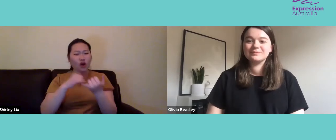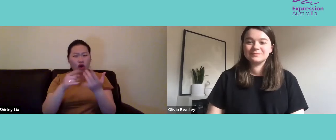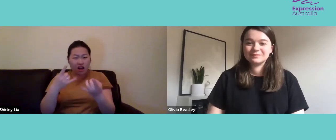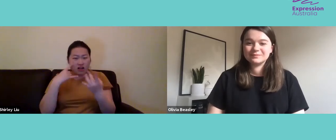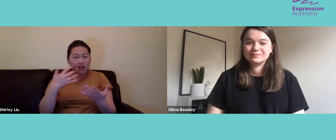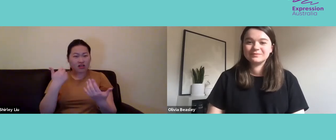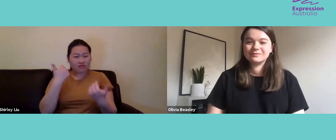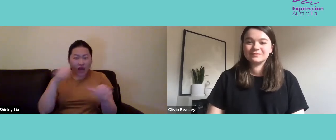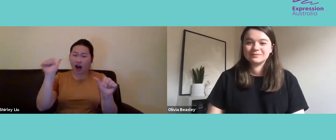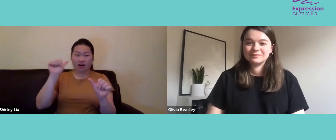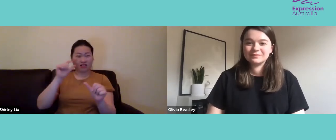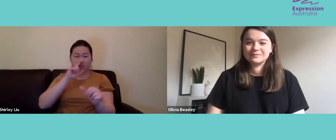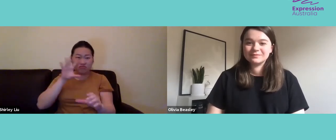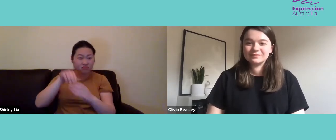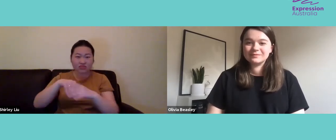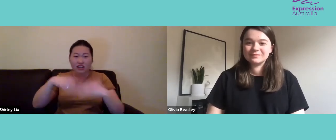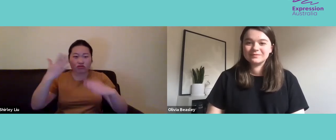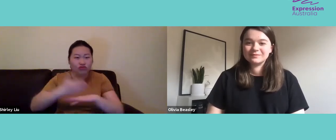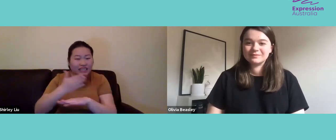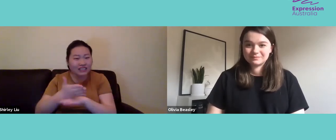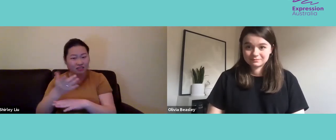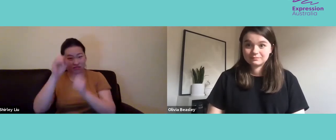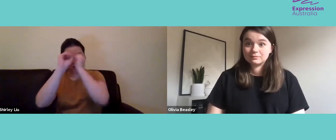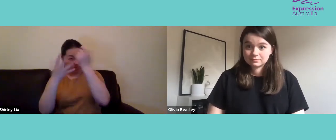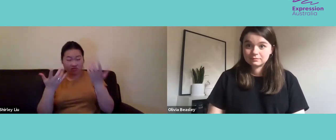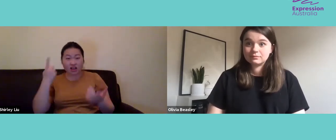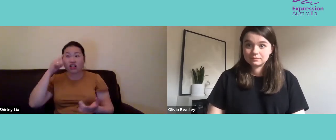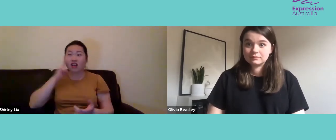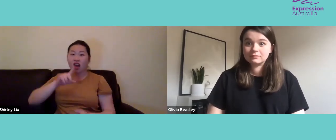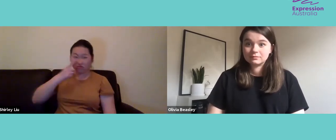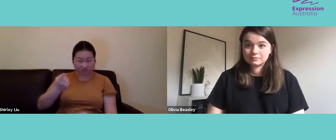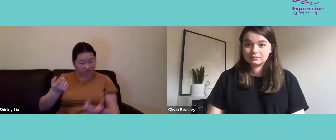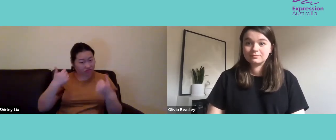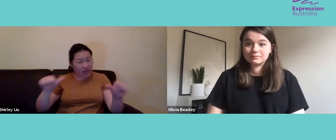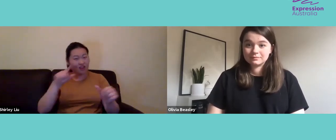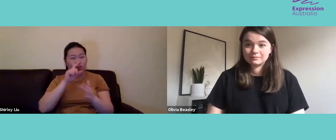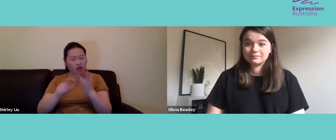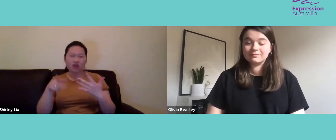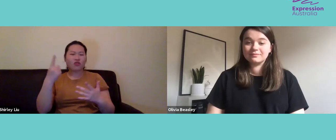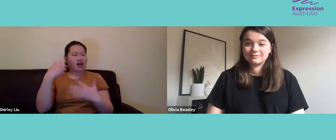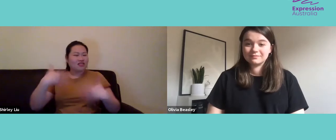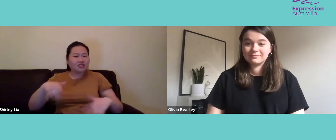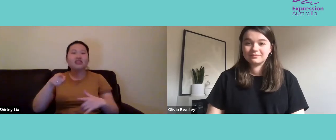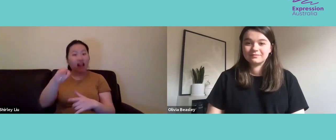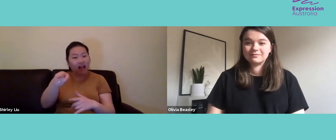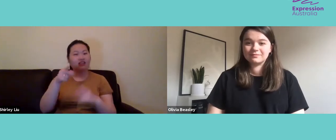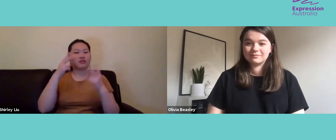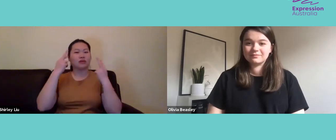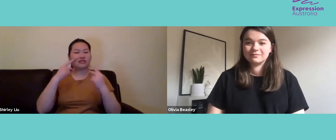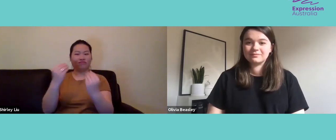were able to demonstrate that deaf people can get involved in any type of work that they would like to.